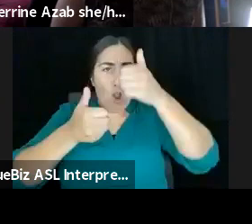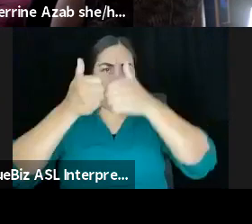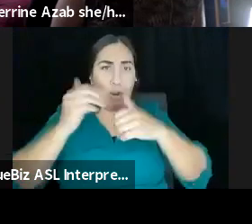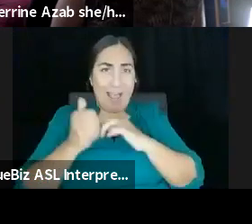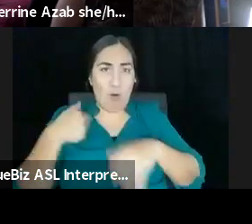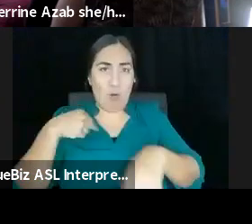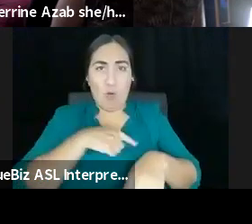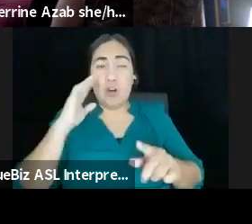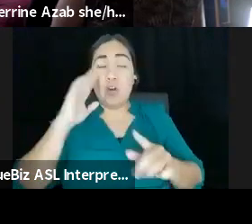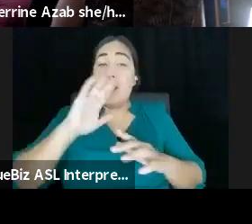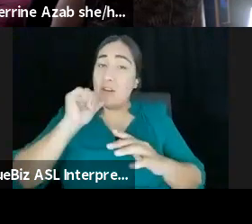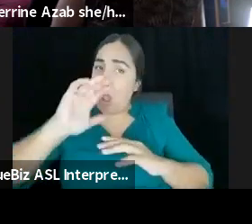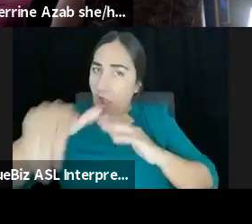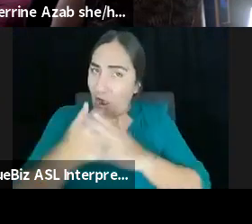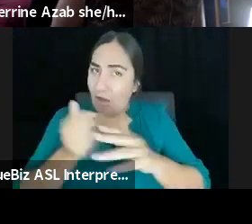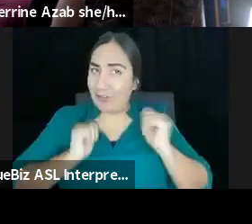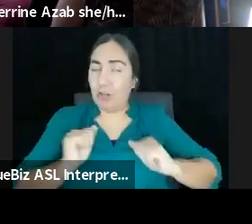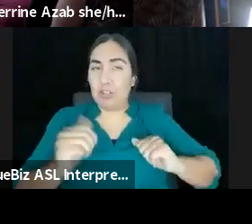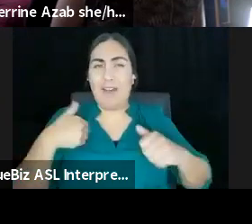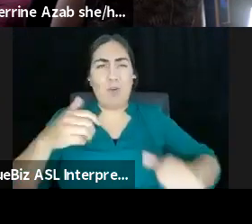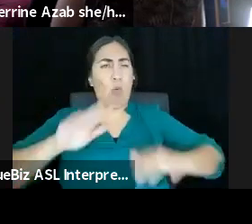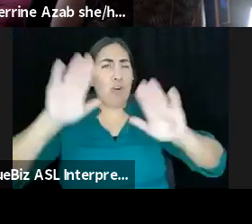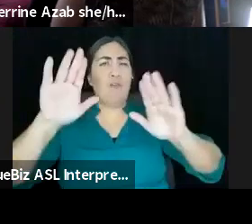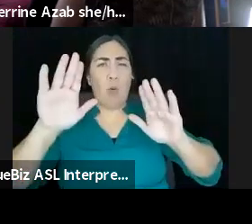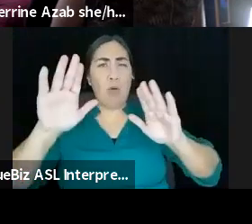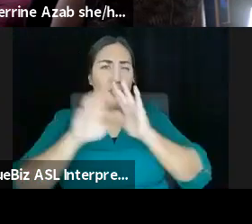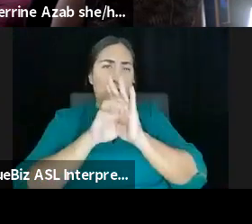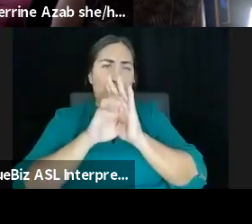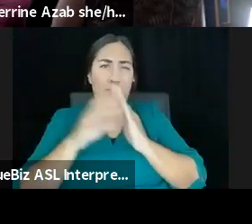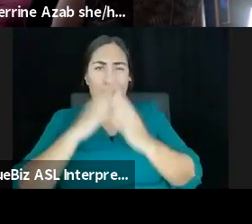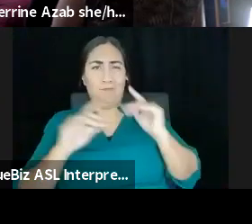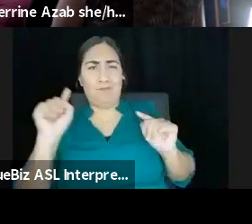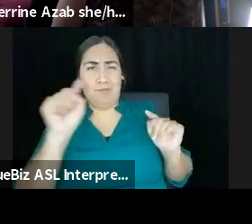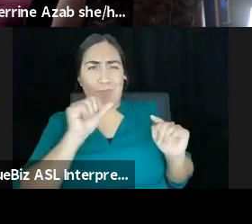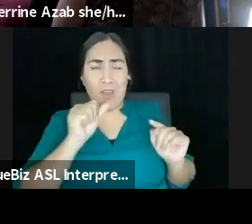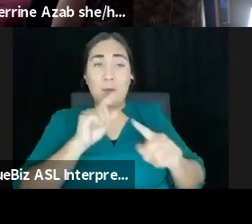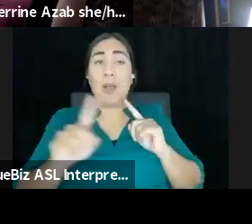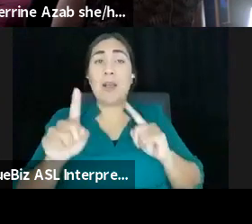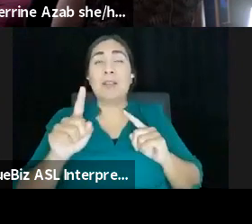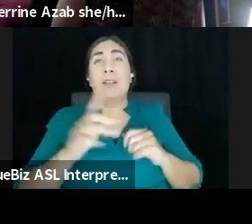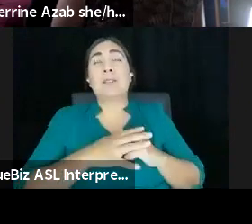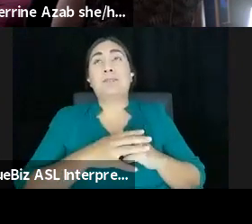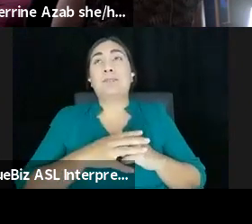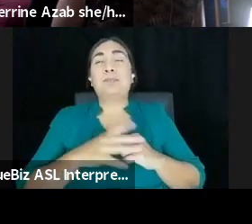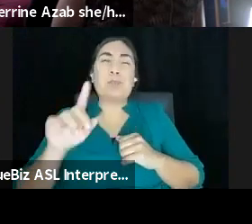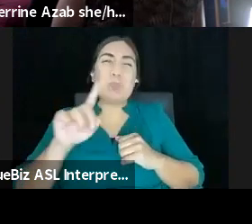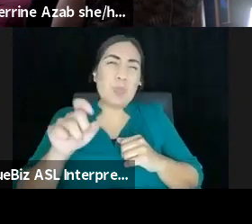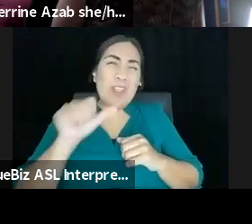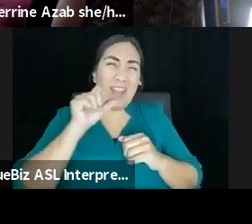examples of not. And so a question that I pose another question is a challenge to pose for artistic